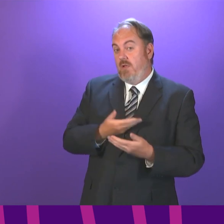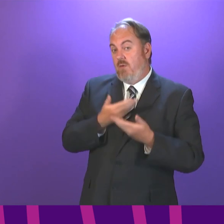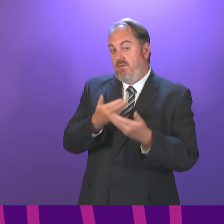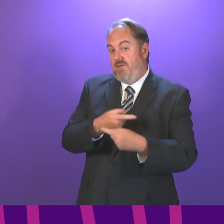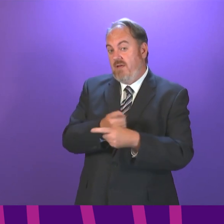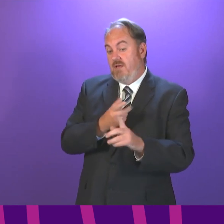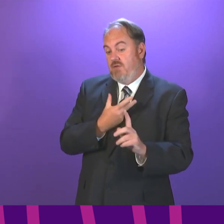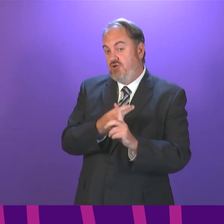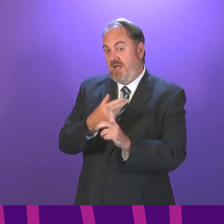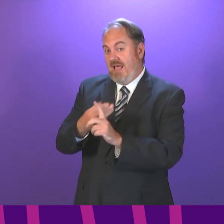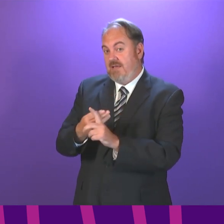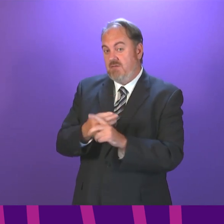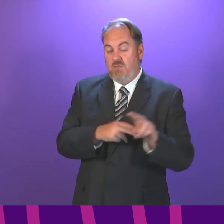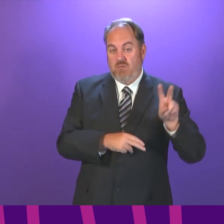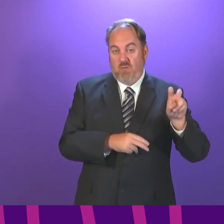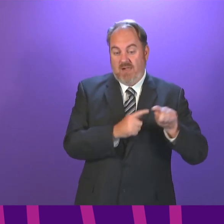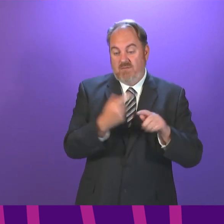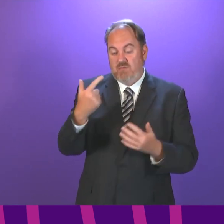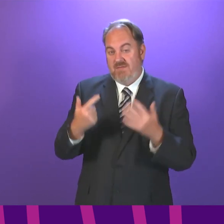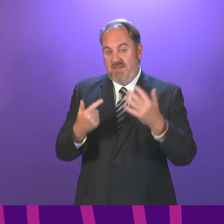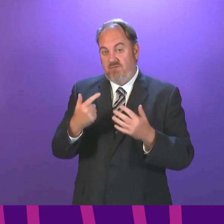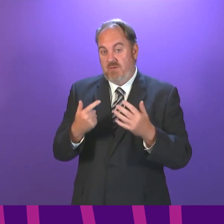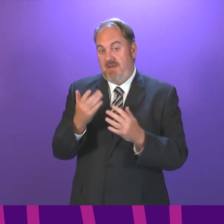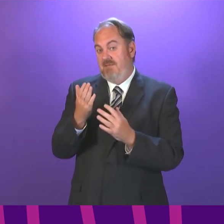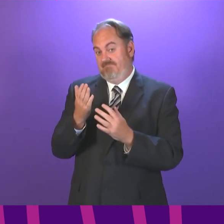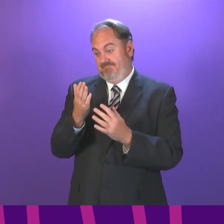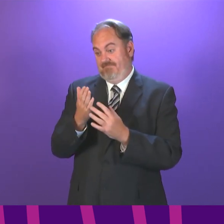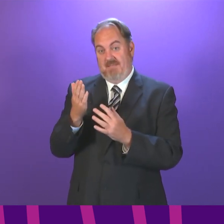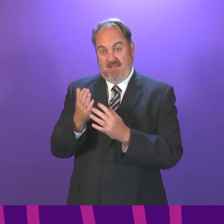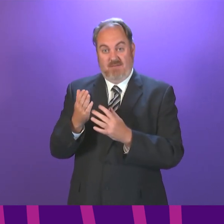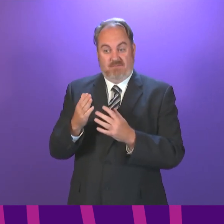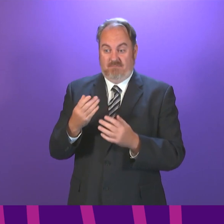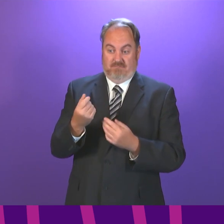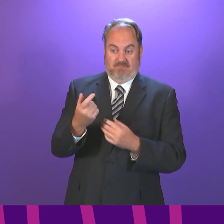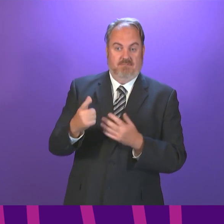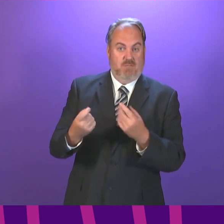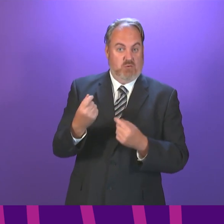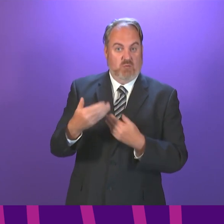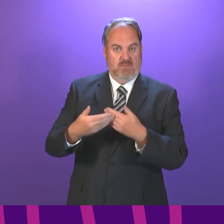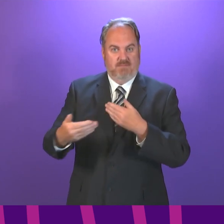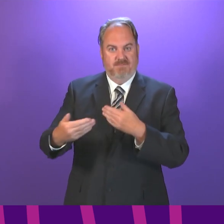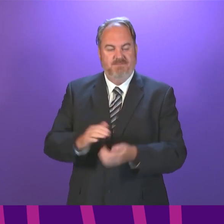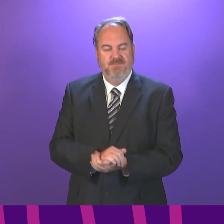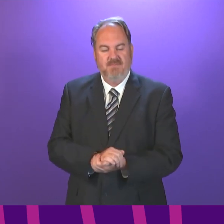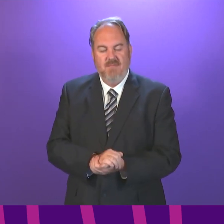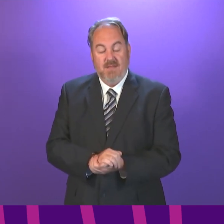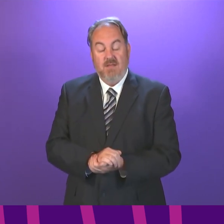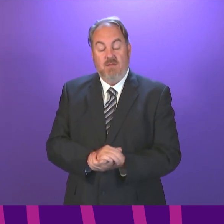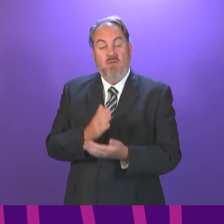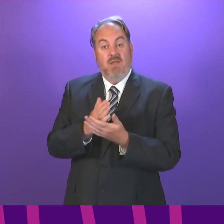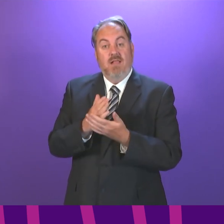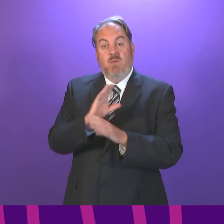August. In addition, I can advise Parliament that we are hoping to receive, in the next few days, updated advice from the JCVI